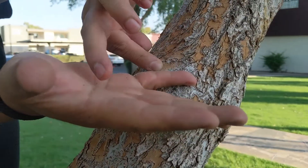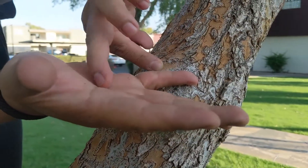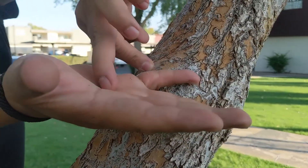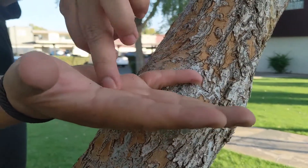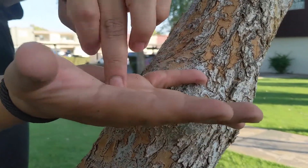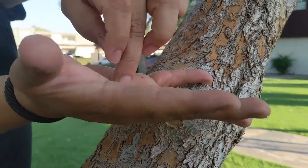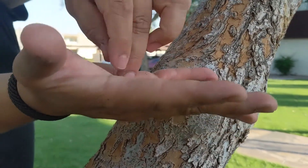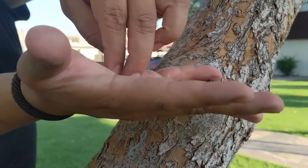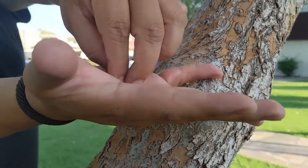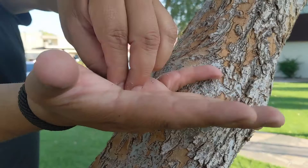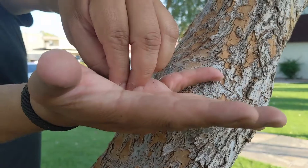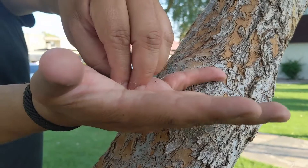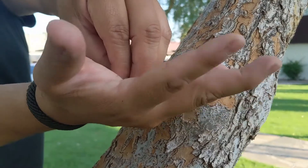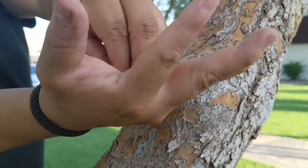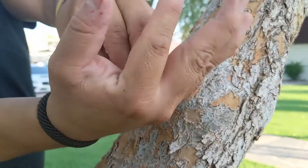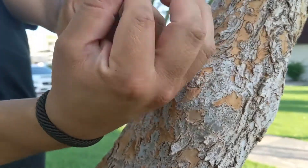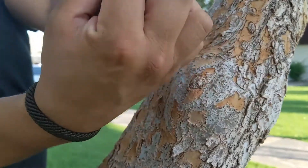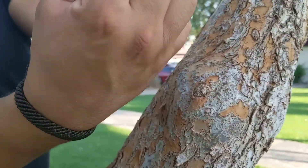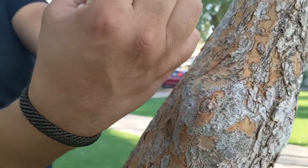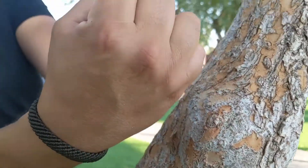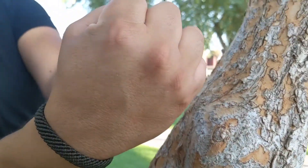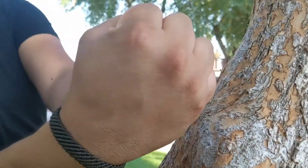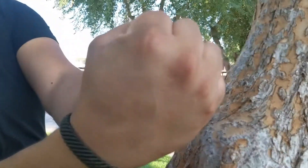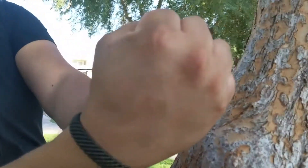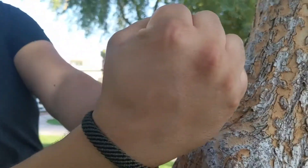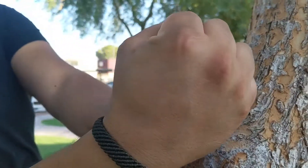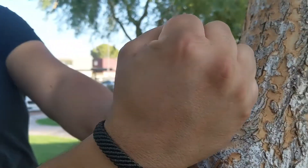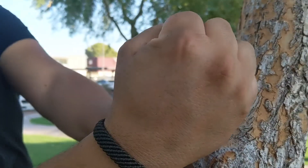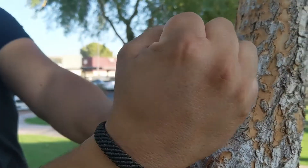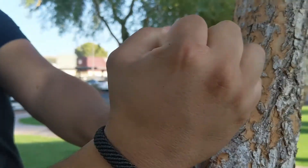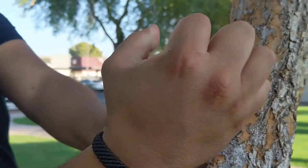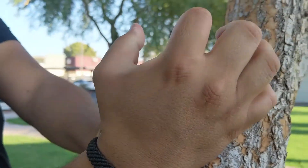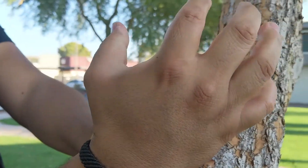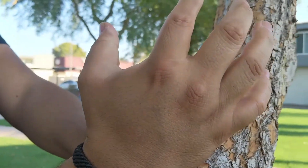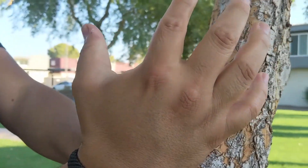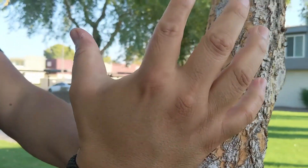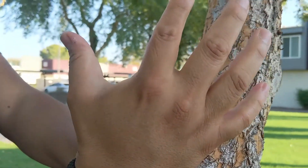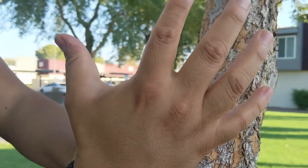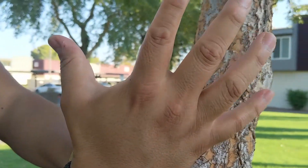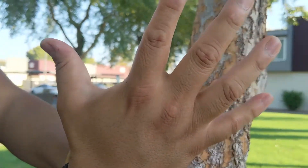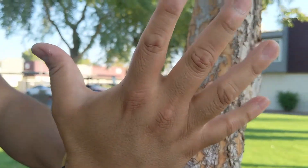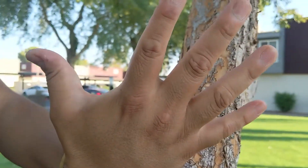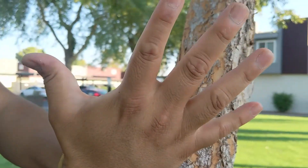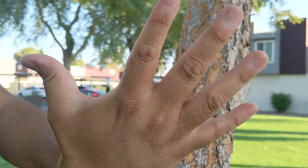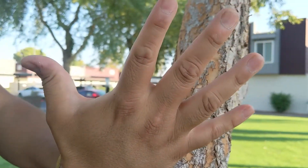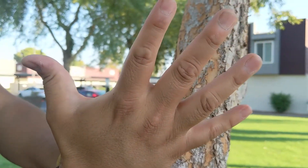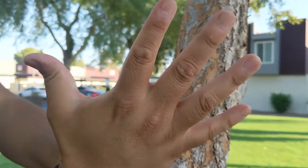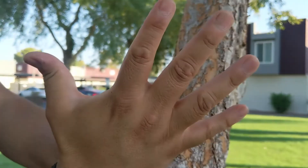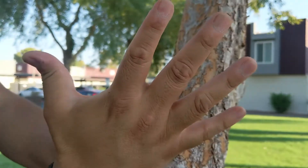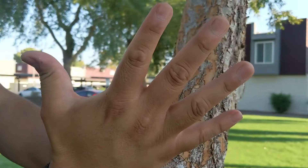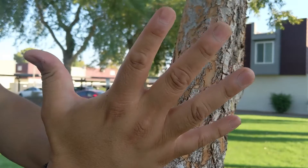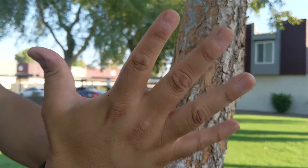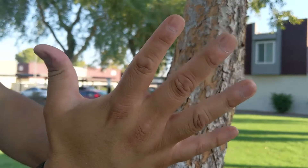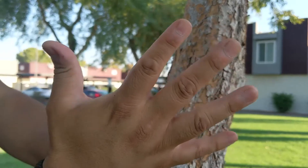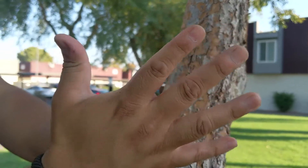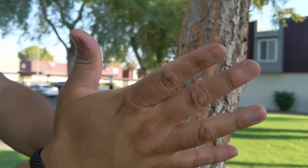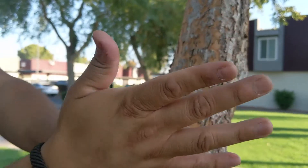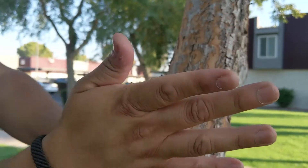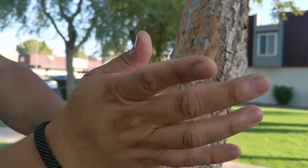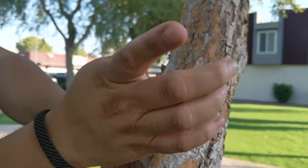us catch us they faced this before the fight lives in our bodies all of others though